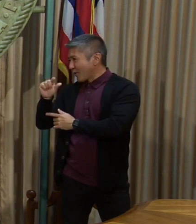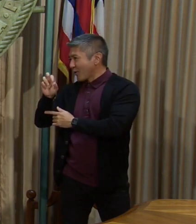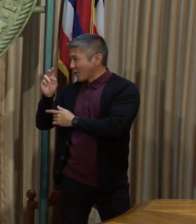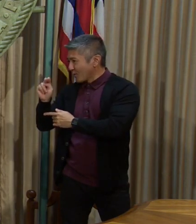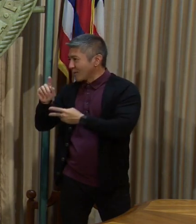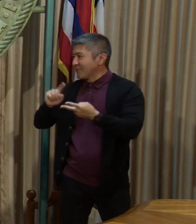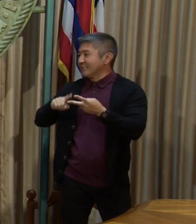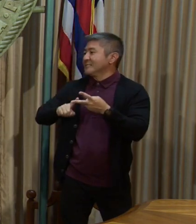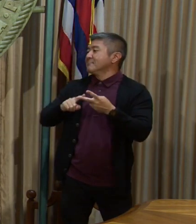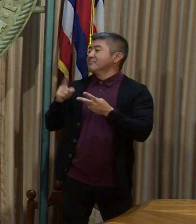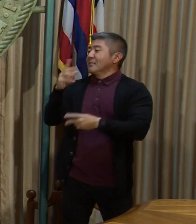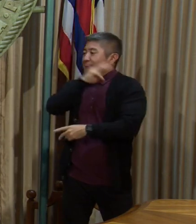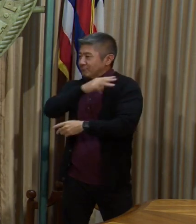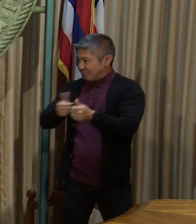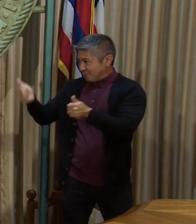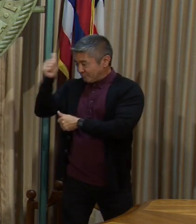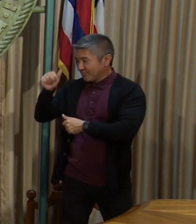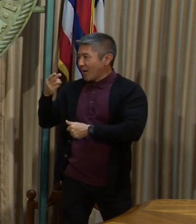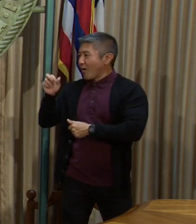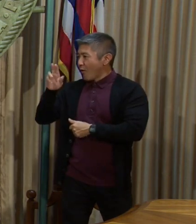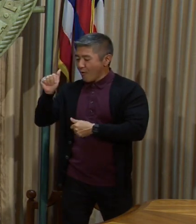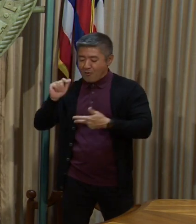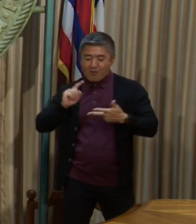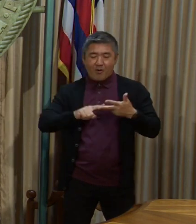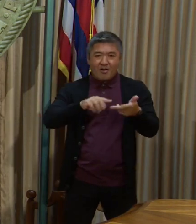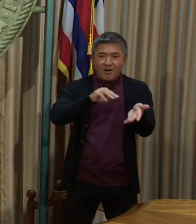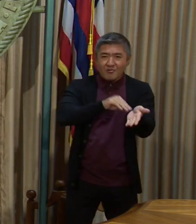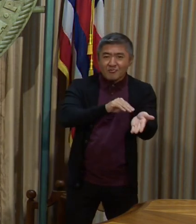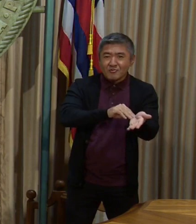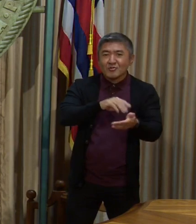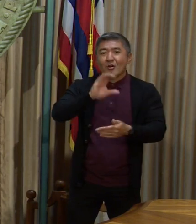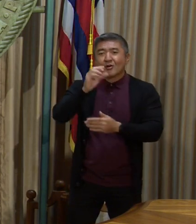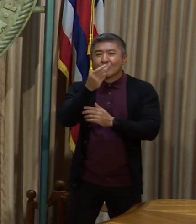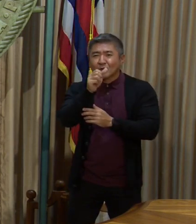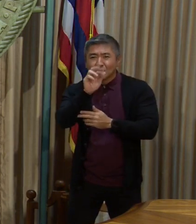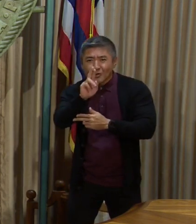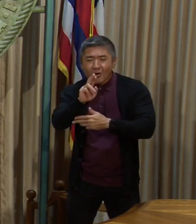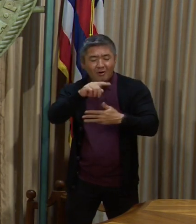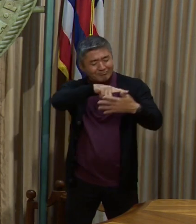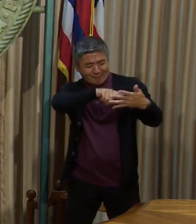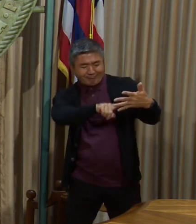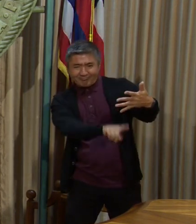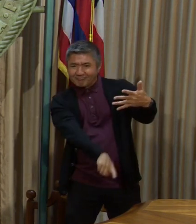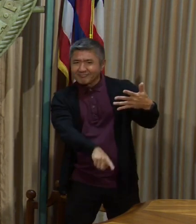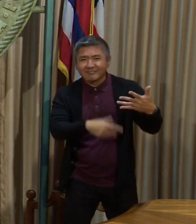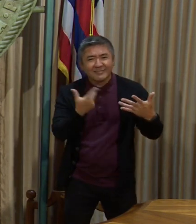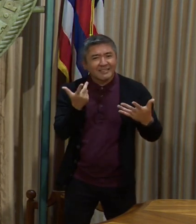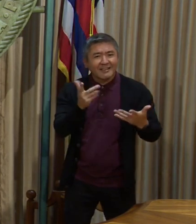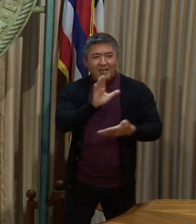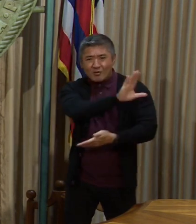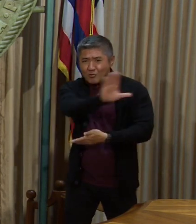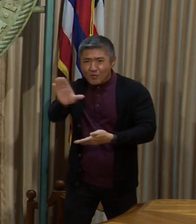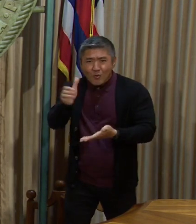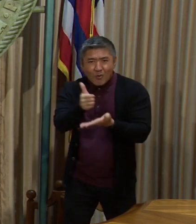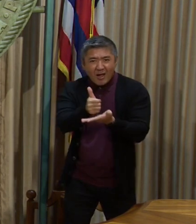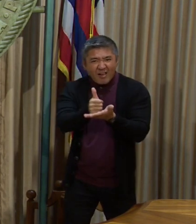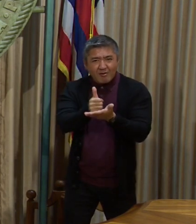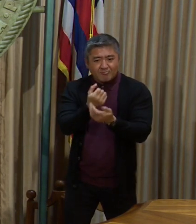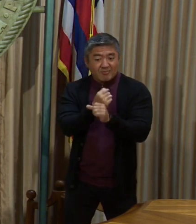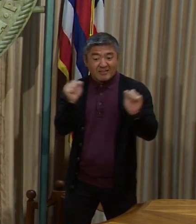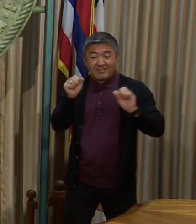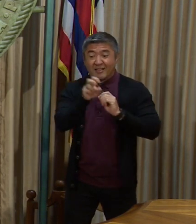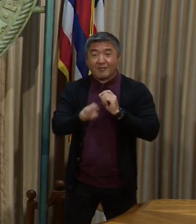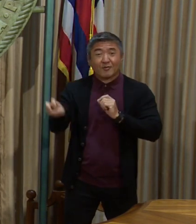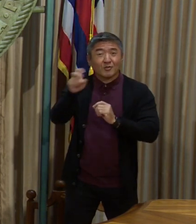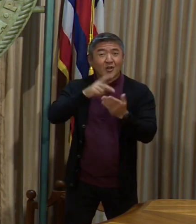Dr. Char, and the entire team for all of their work in the Safe Travels Program and in dealing with